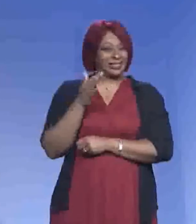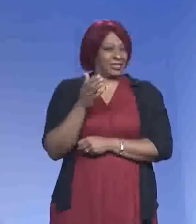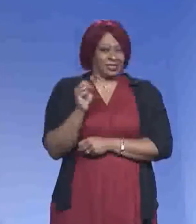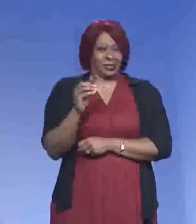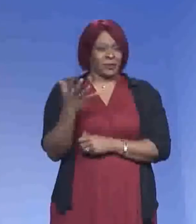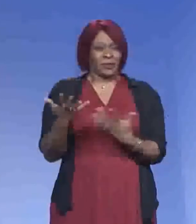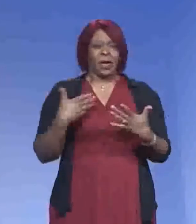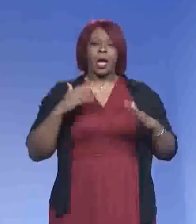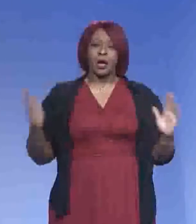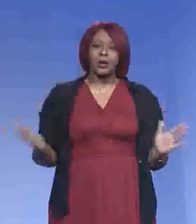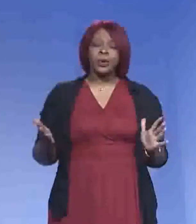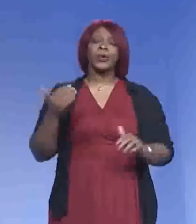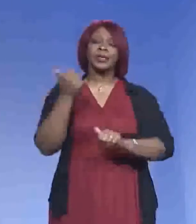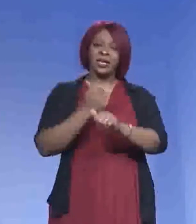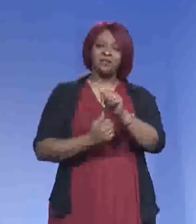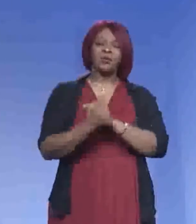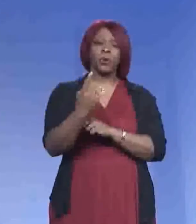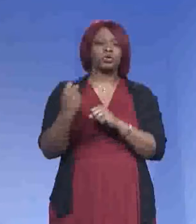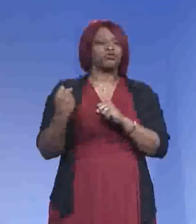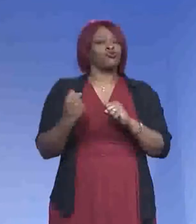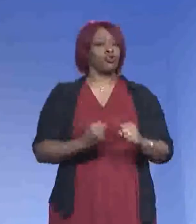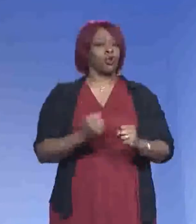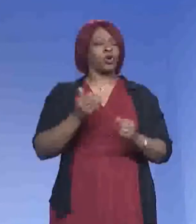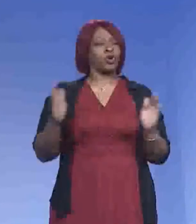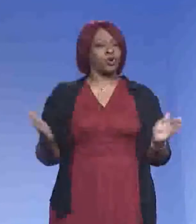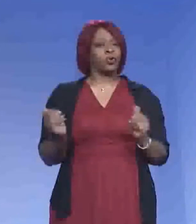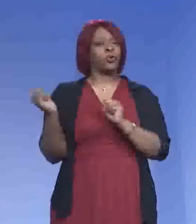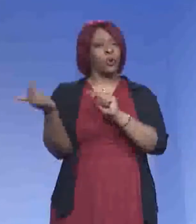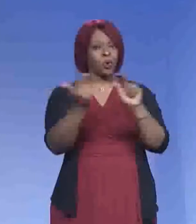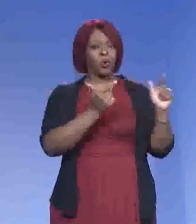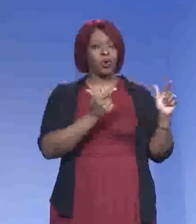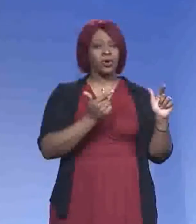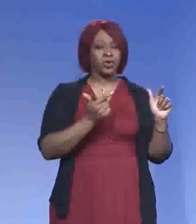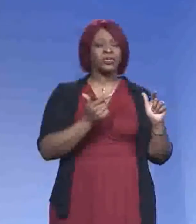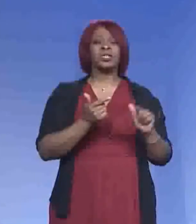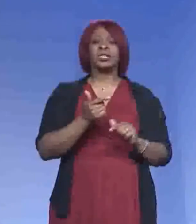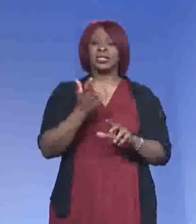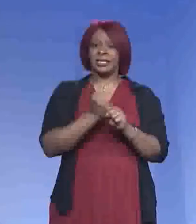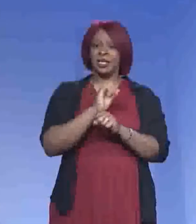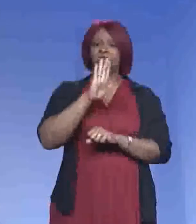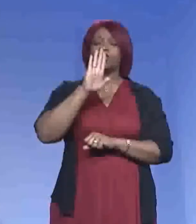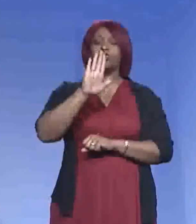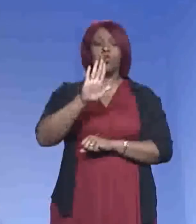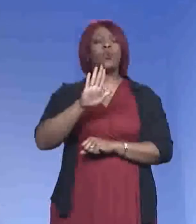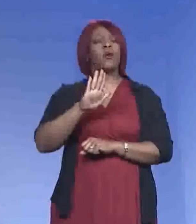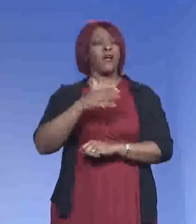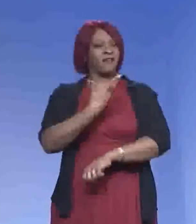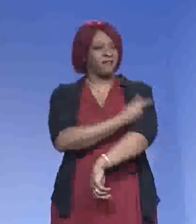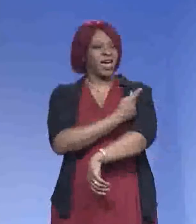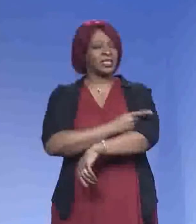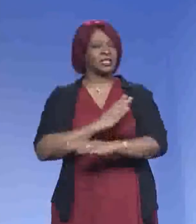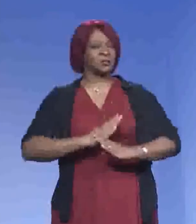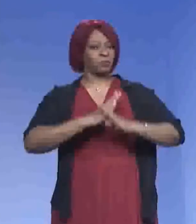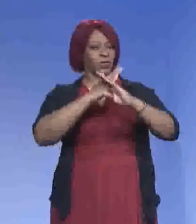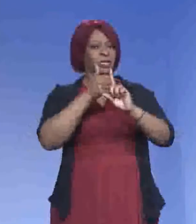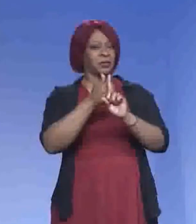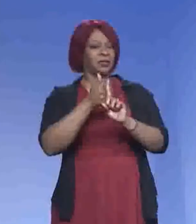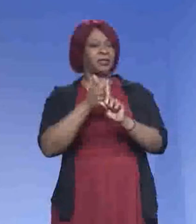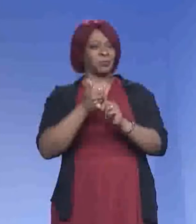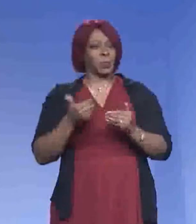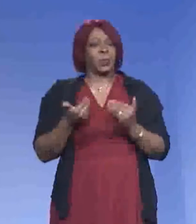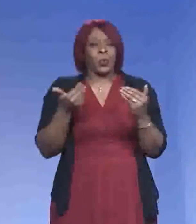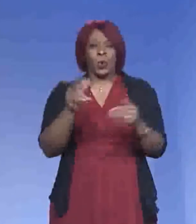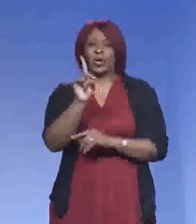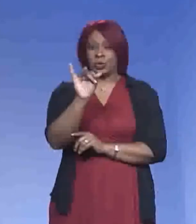I encourage everyone, strongly encourage everyone, if you're on the fence about getting the vaccine, let's go ahead and do this.